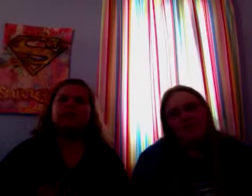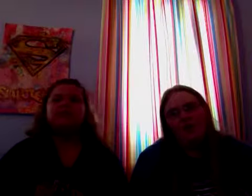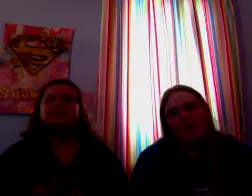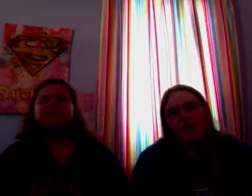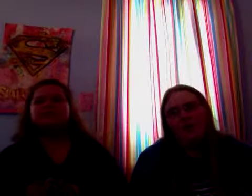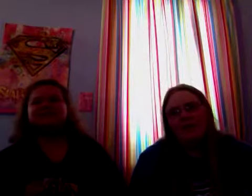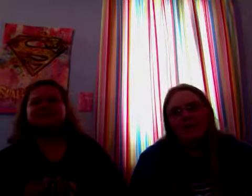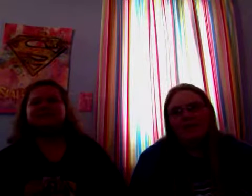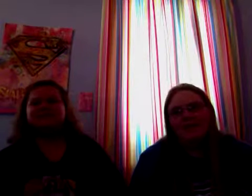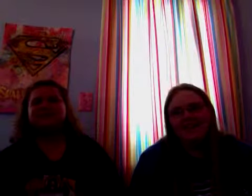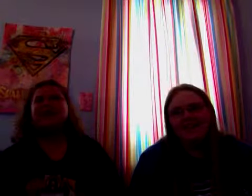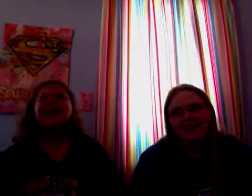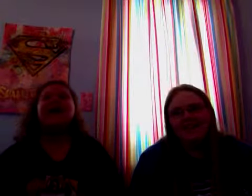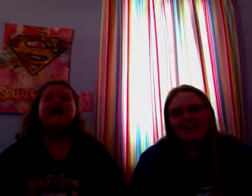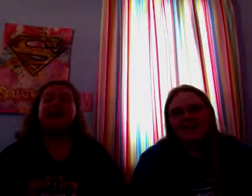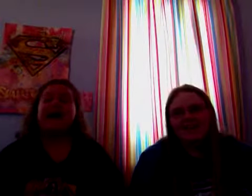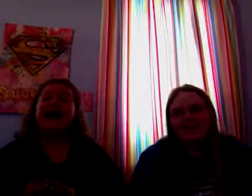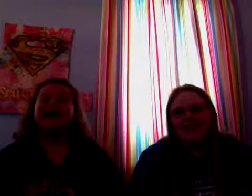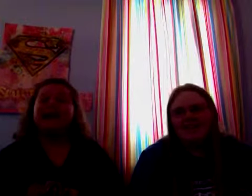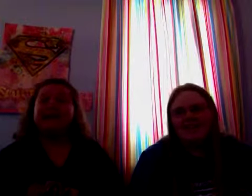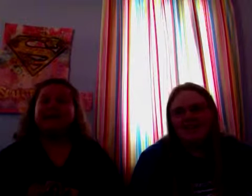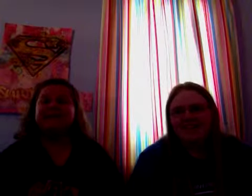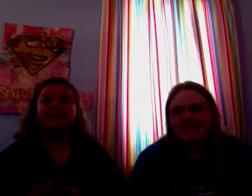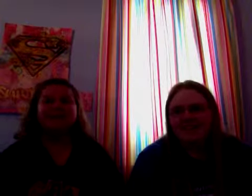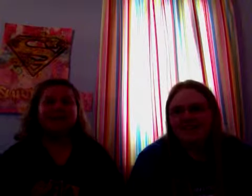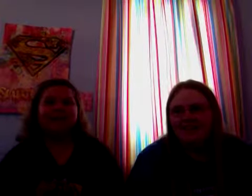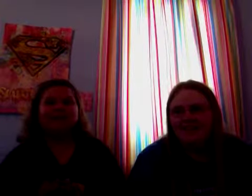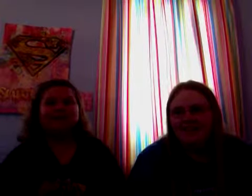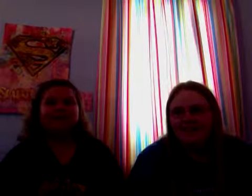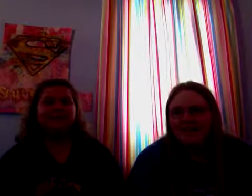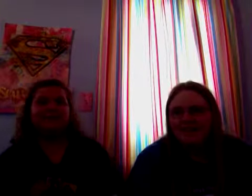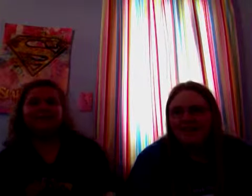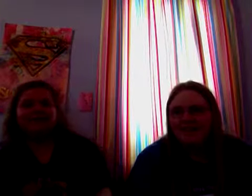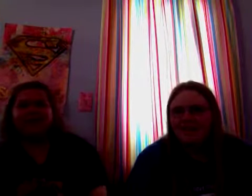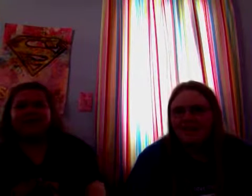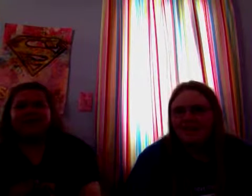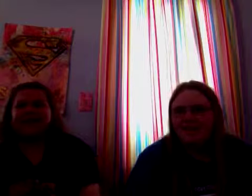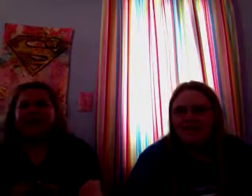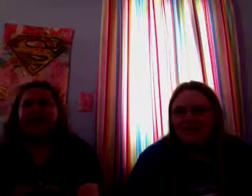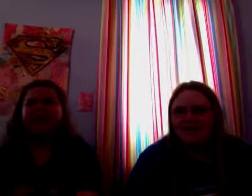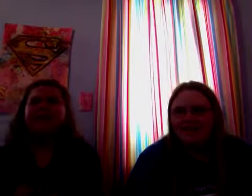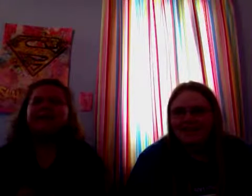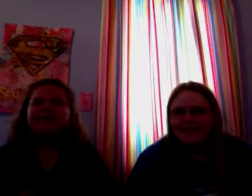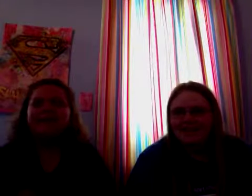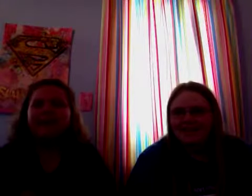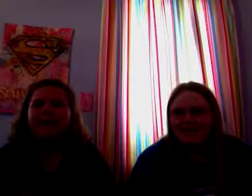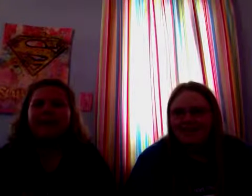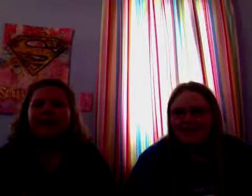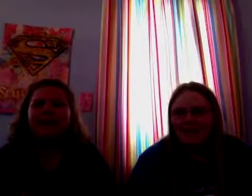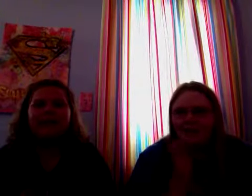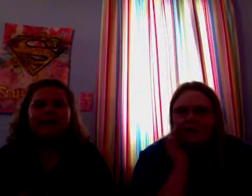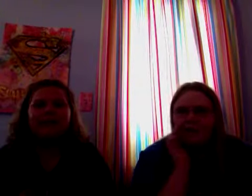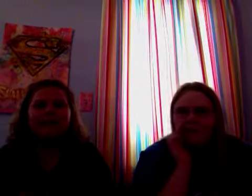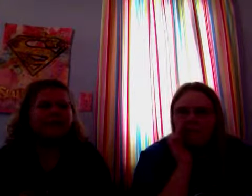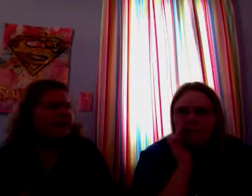no why would I but I live somewhere else so I come over here and we haven't made a girl power video since we're in like